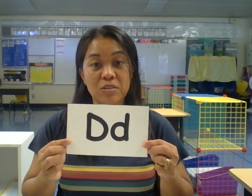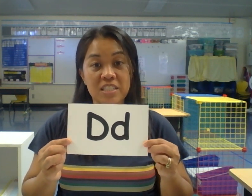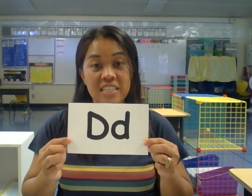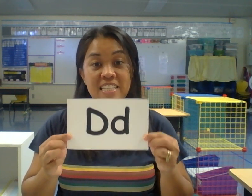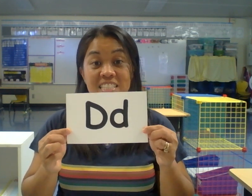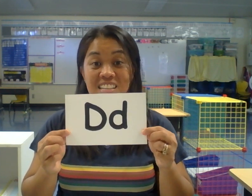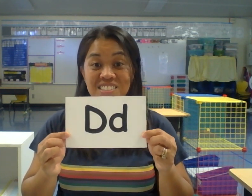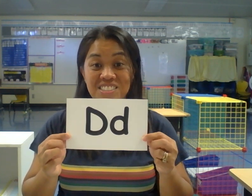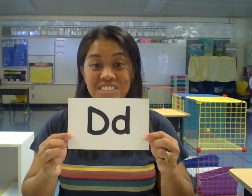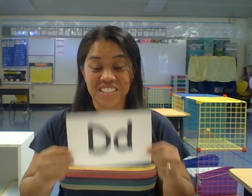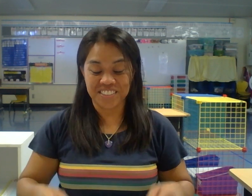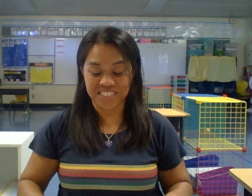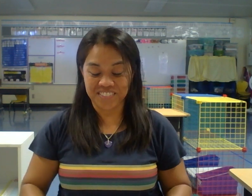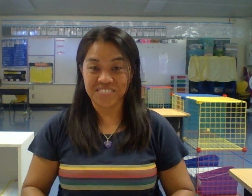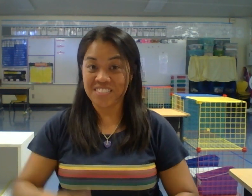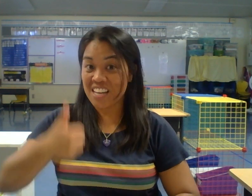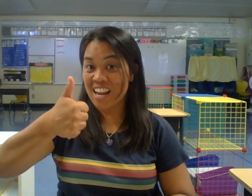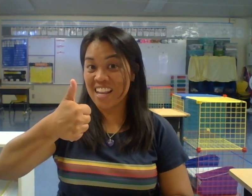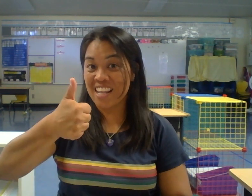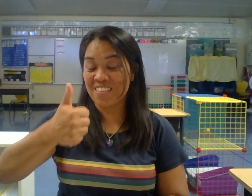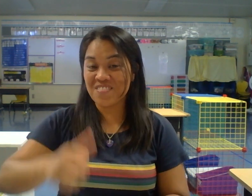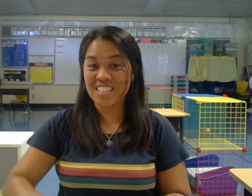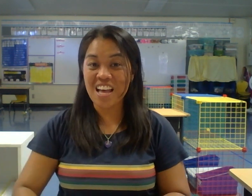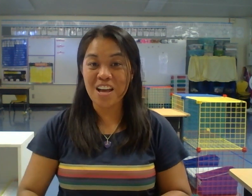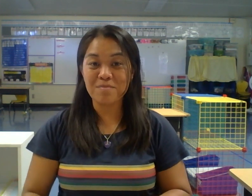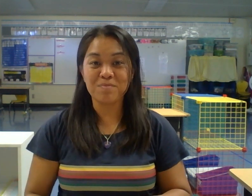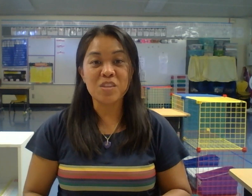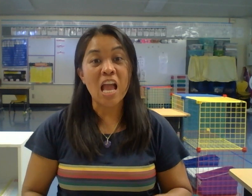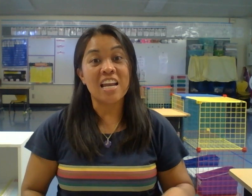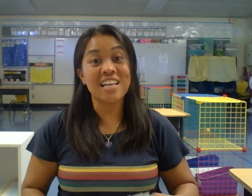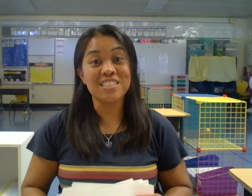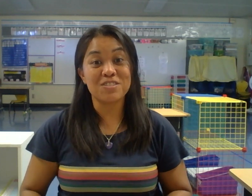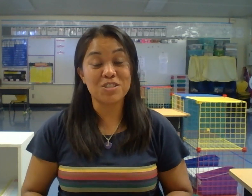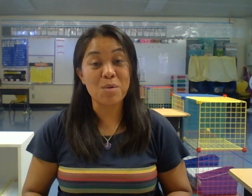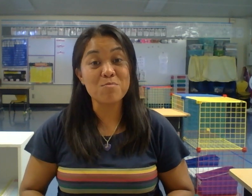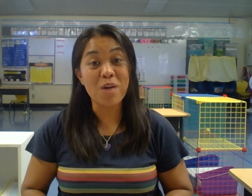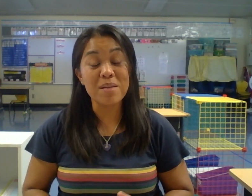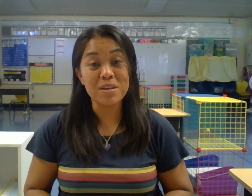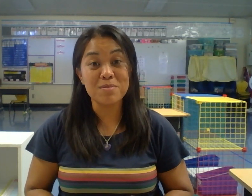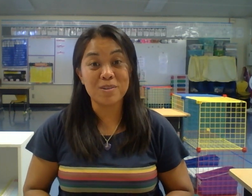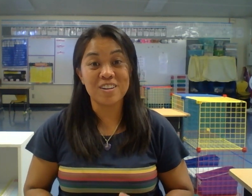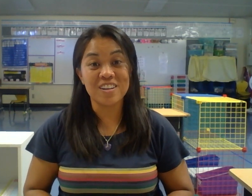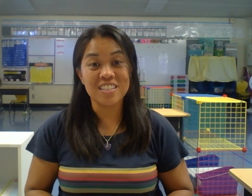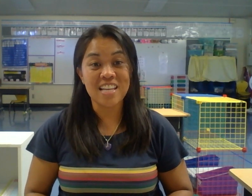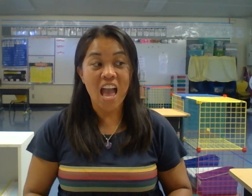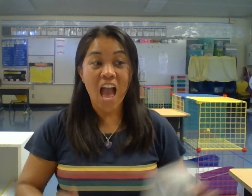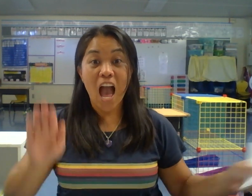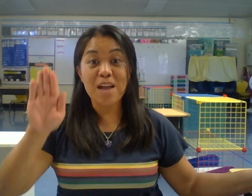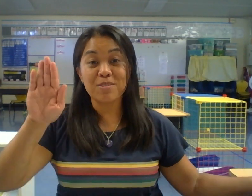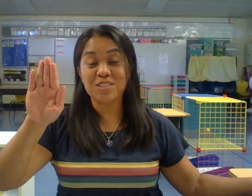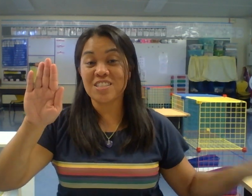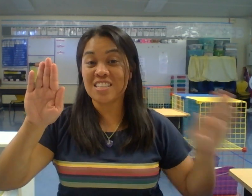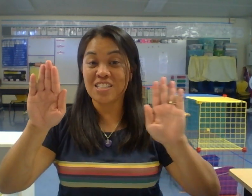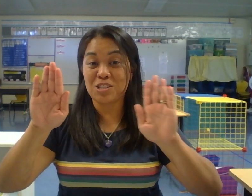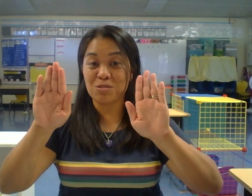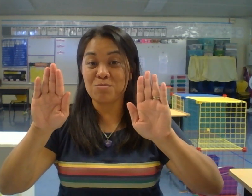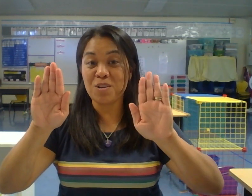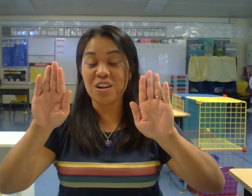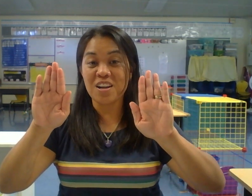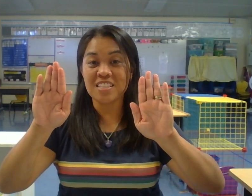is D. Thumbs up. Let's do some rhyming words. I'm going to say two words